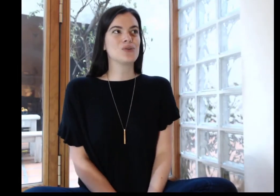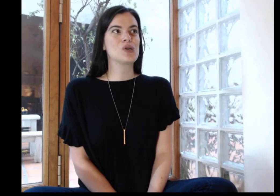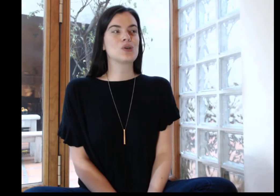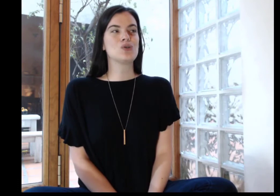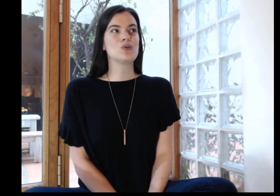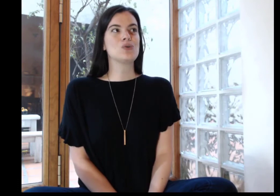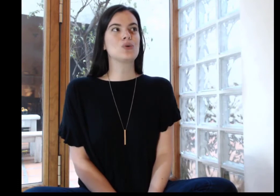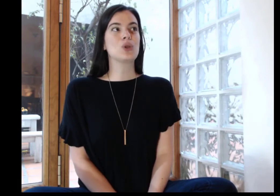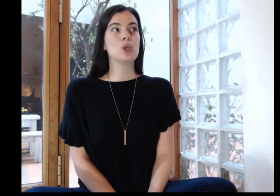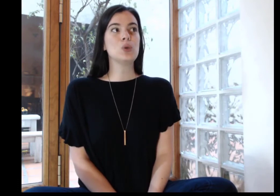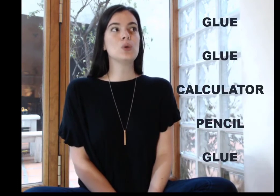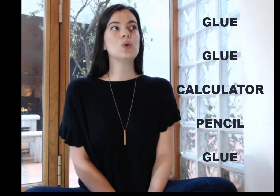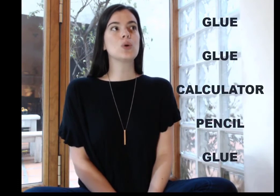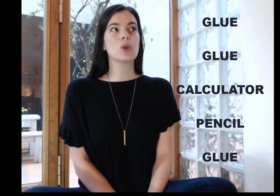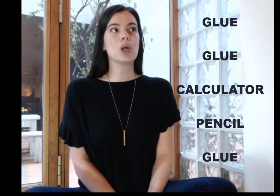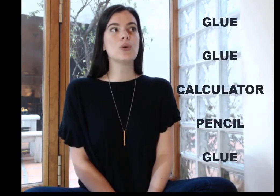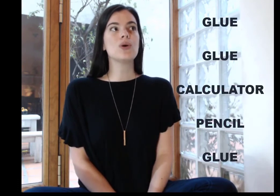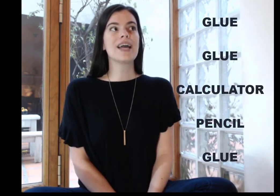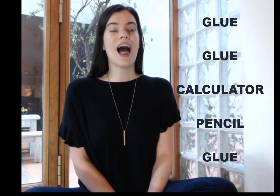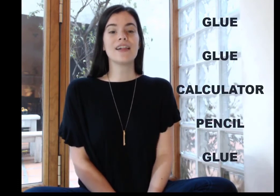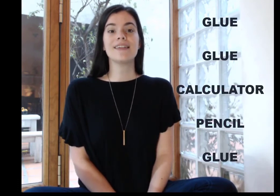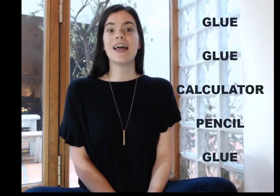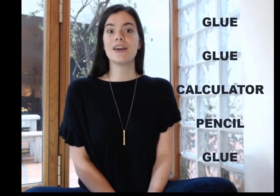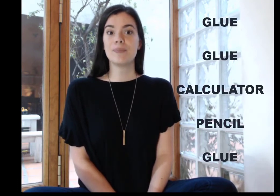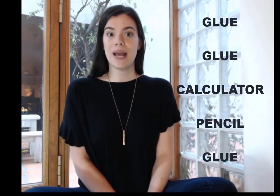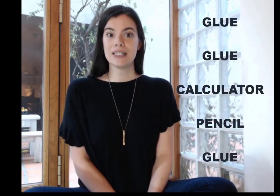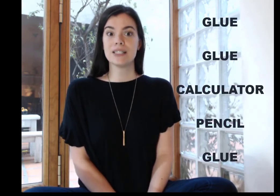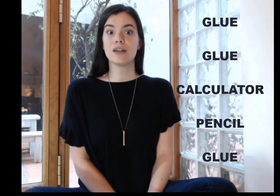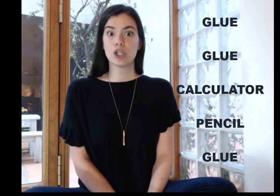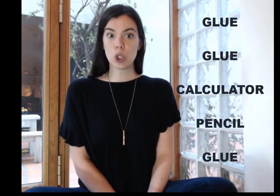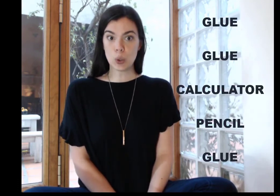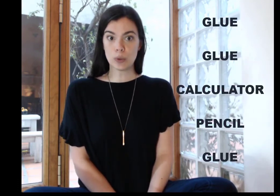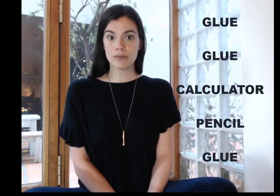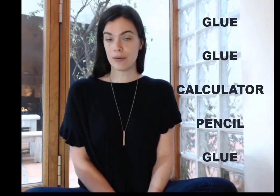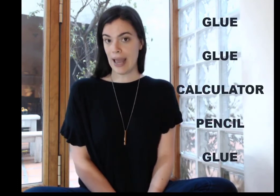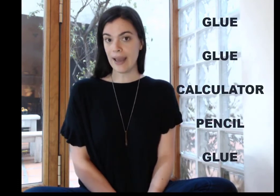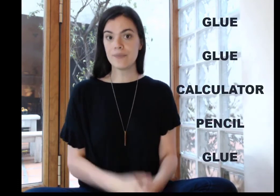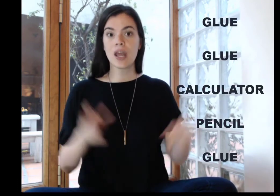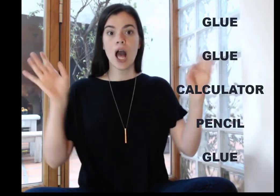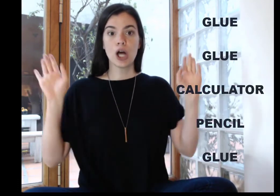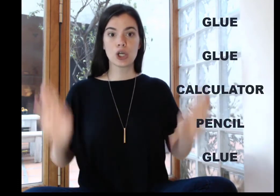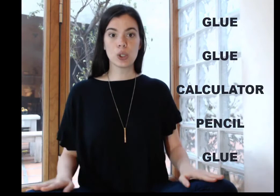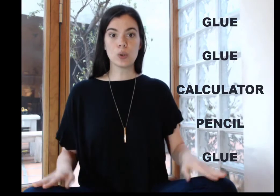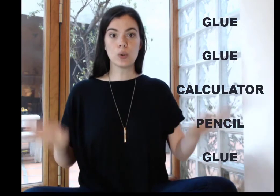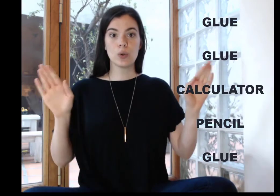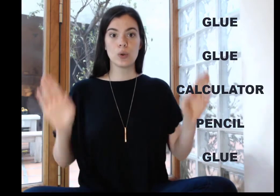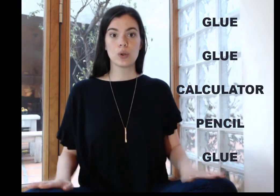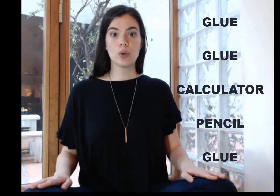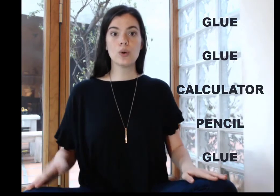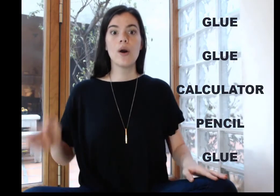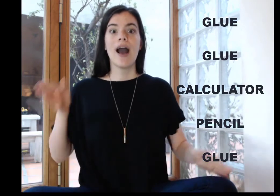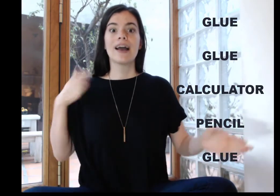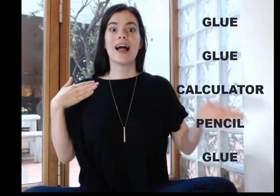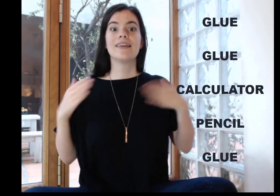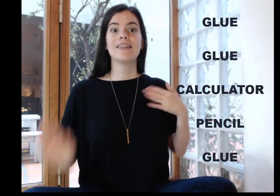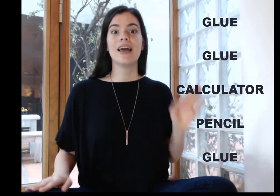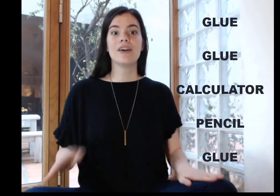do glue glue calculator pencil glue okay glue glue calculator